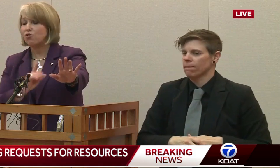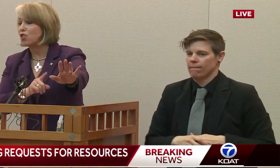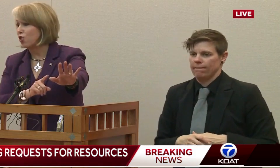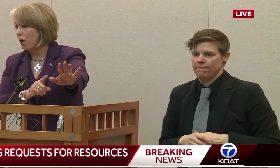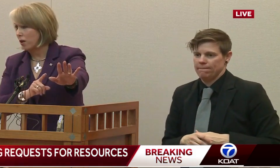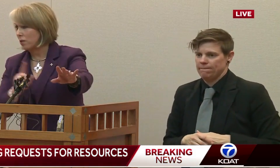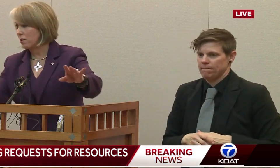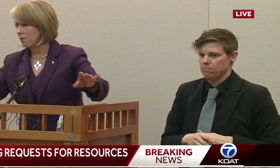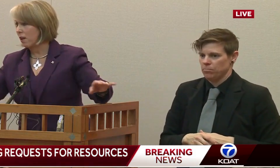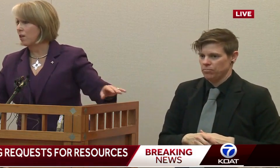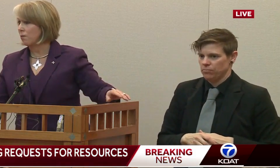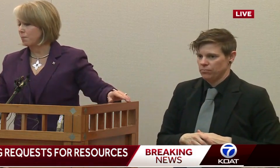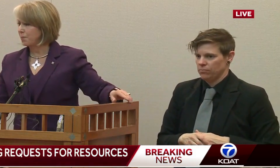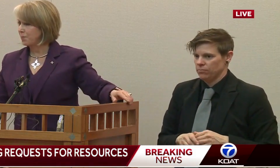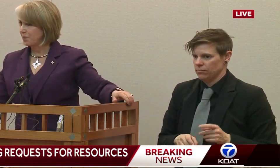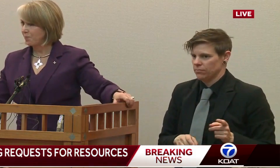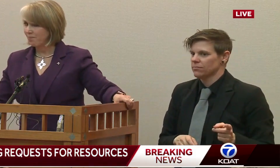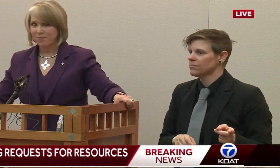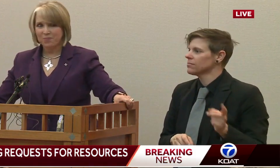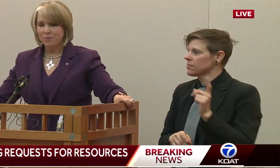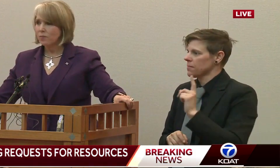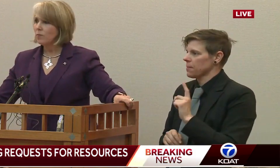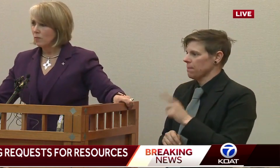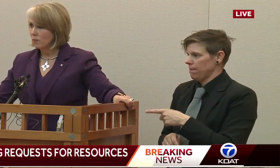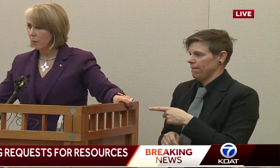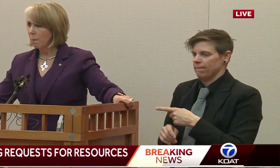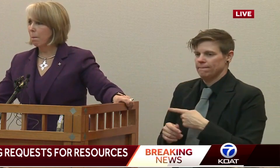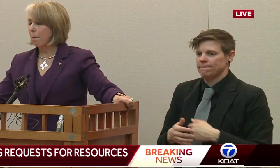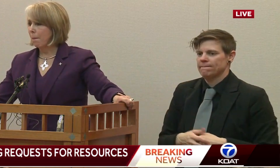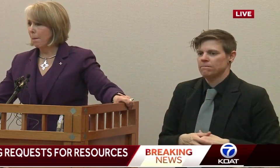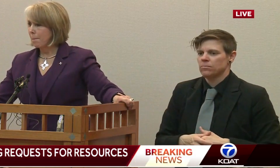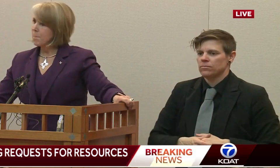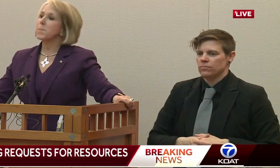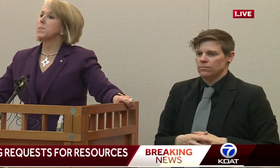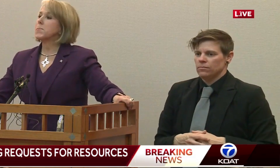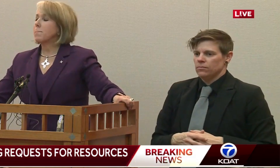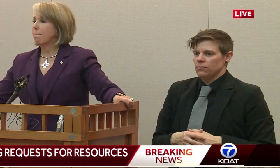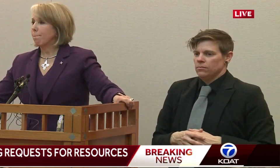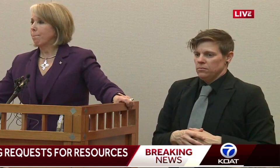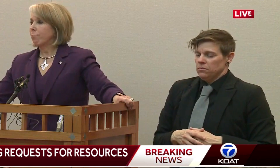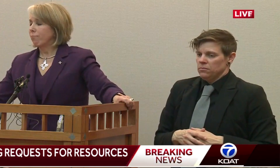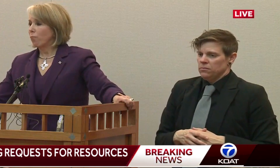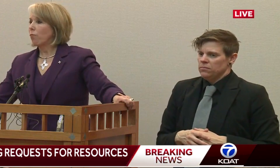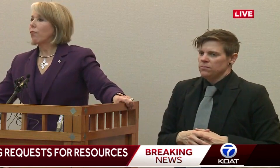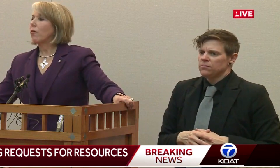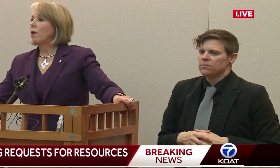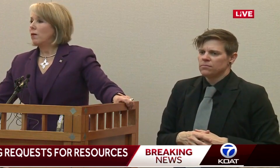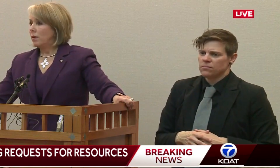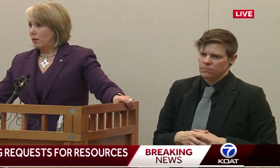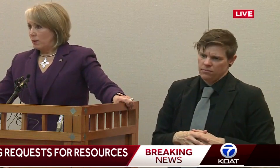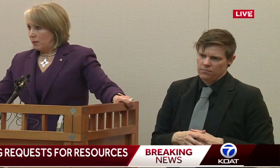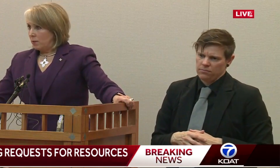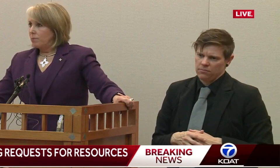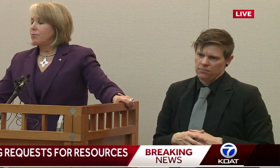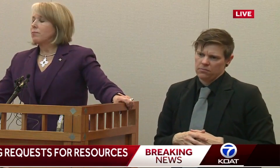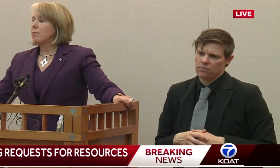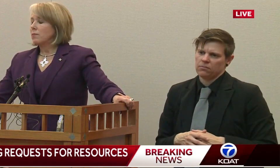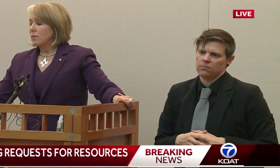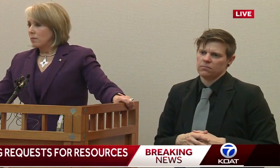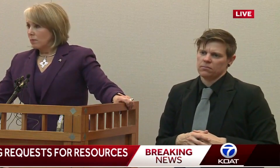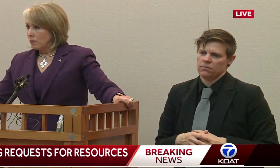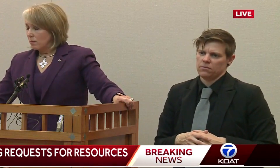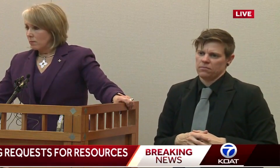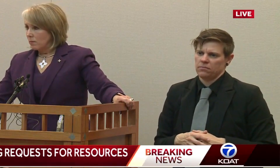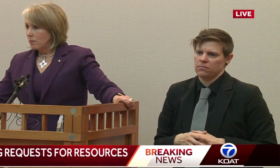promise because she's so nice. Thank you. In the time that we've been in the room, Secretary Keyes sent out a press release explaining some different economic development